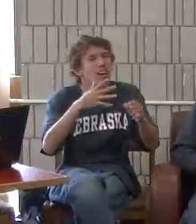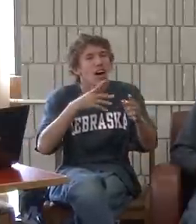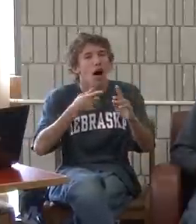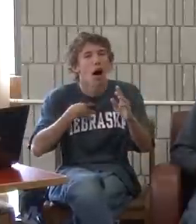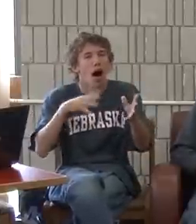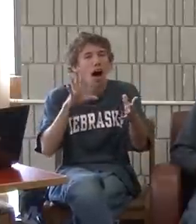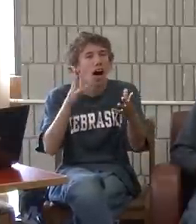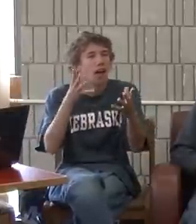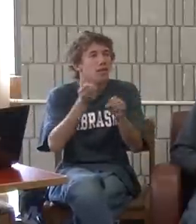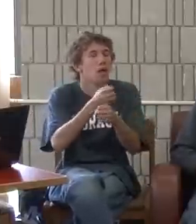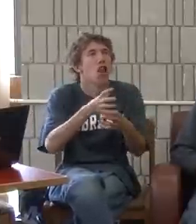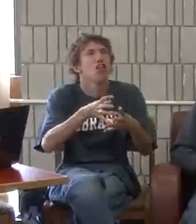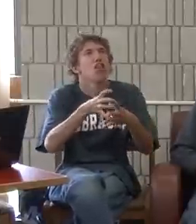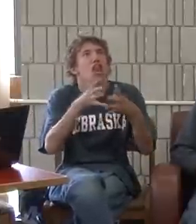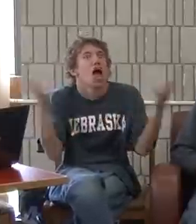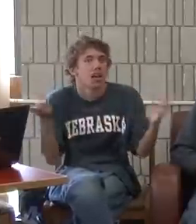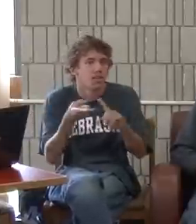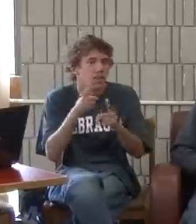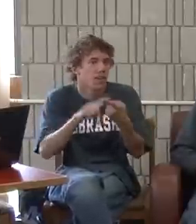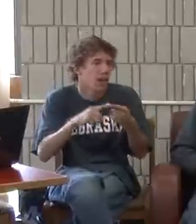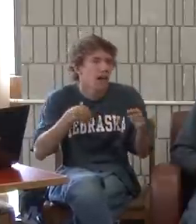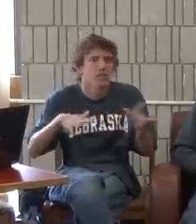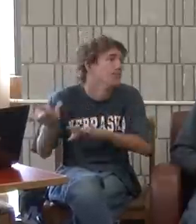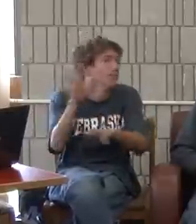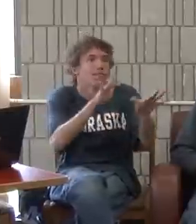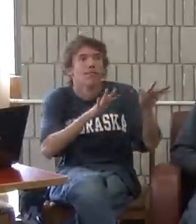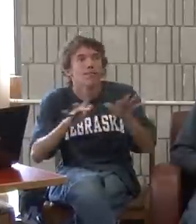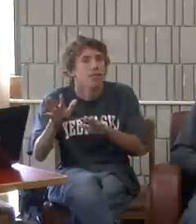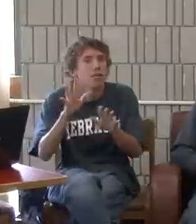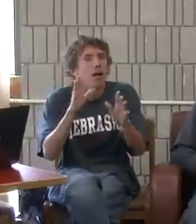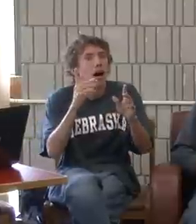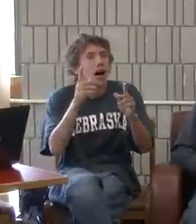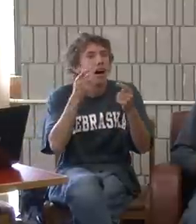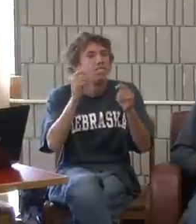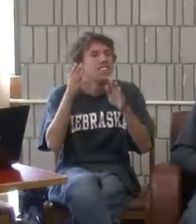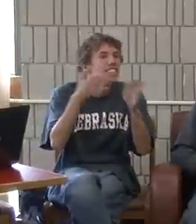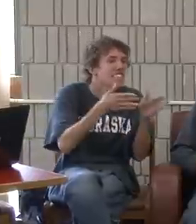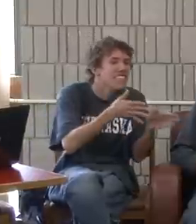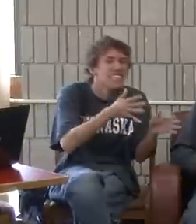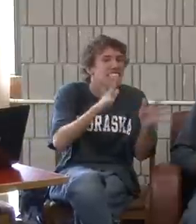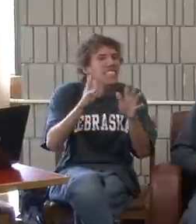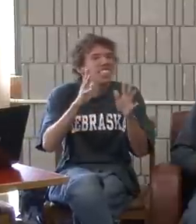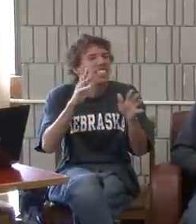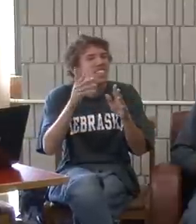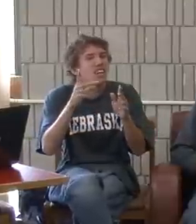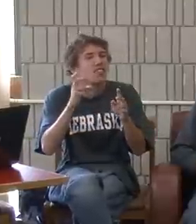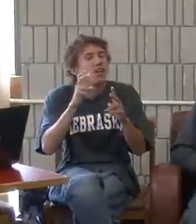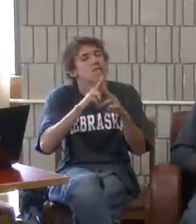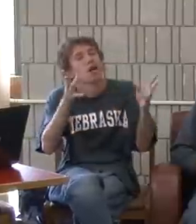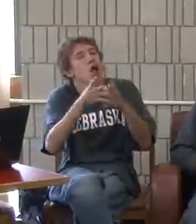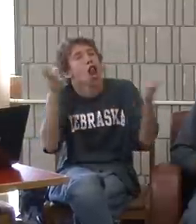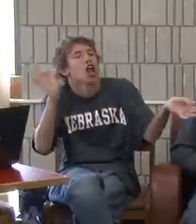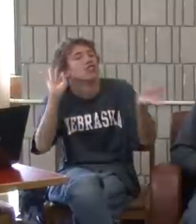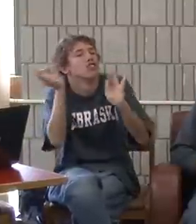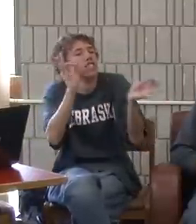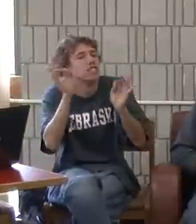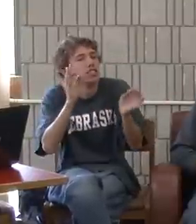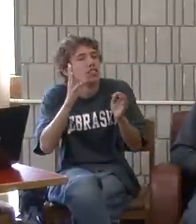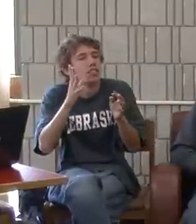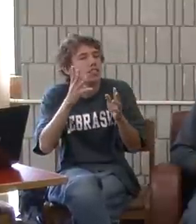how many people there were there. And I got, I had a lot of friends. My social life was booming. And there